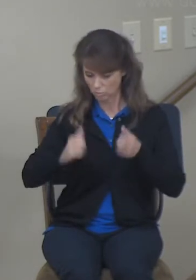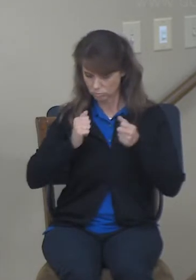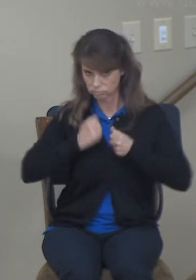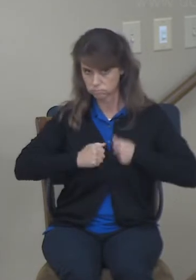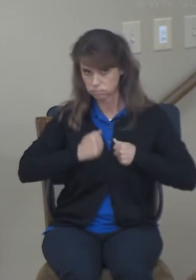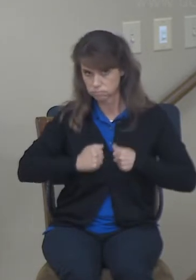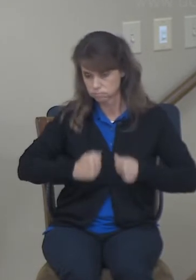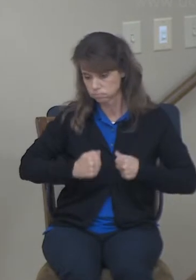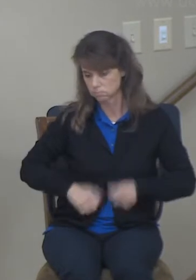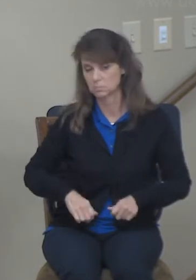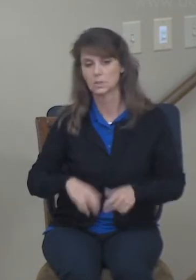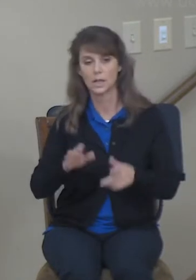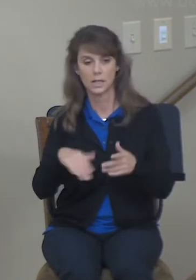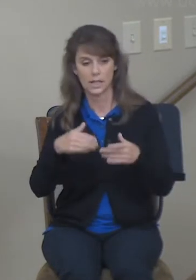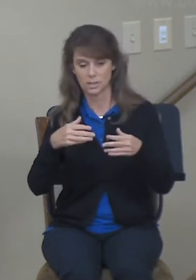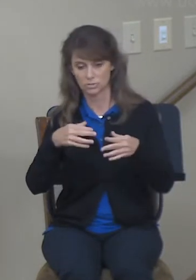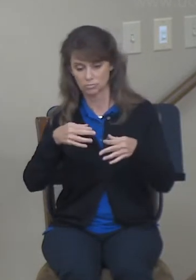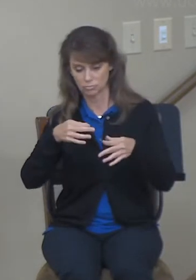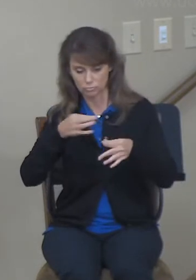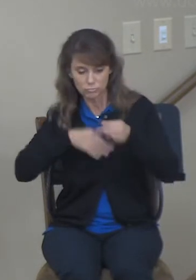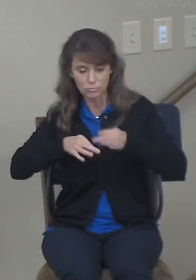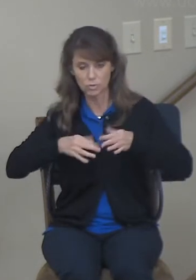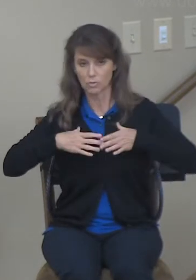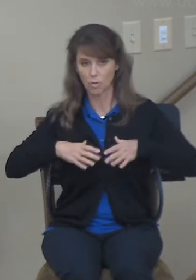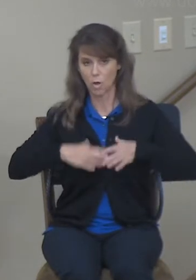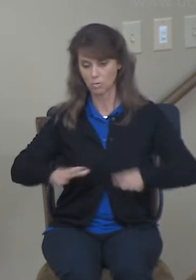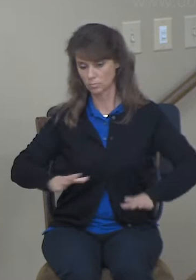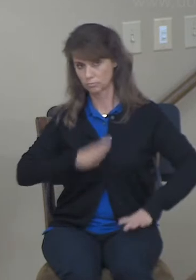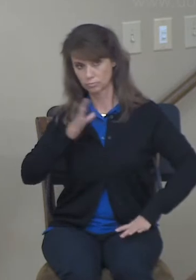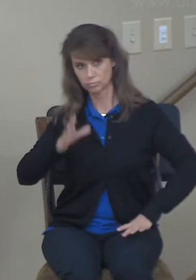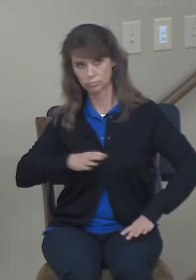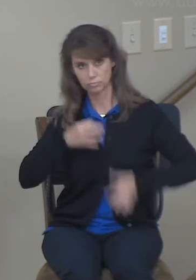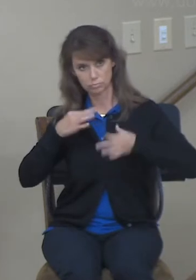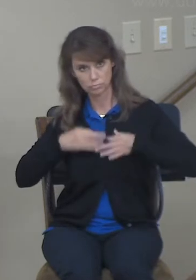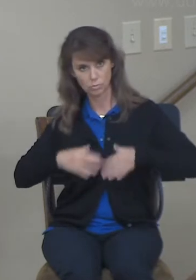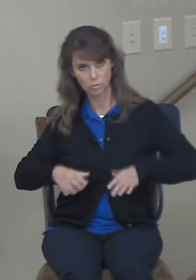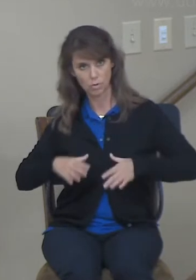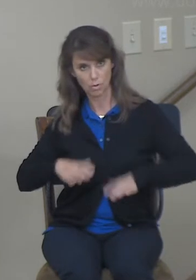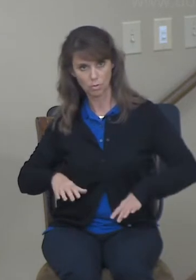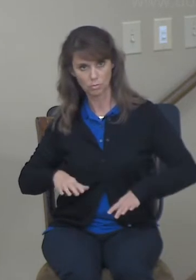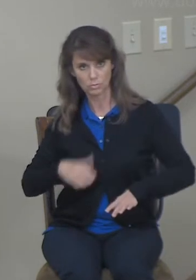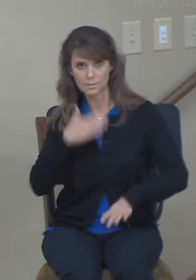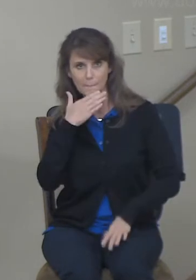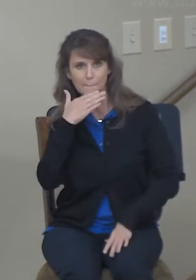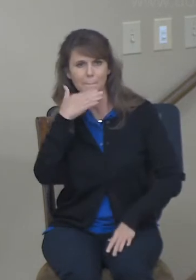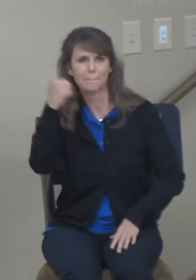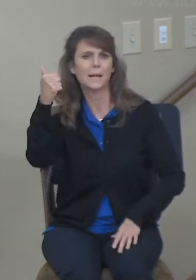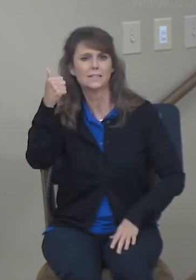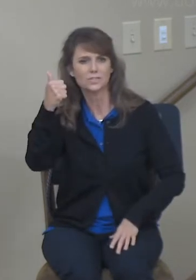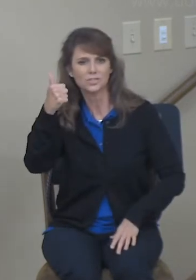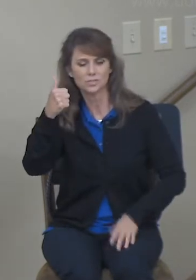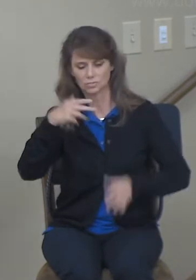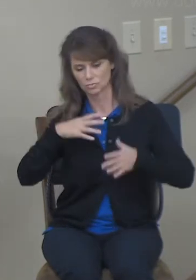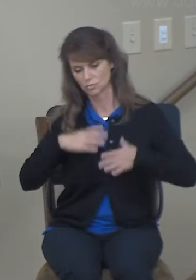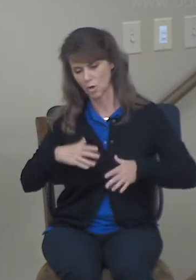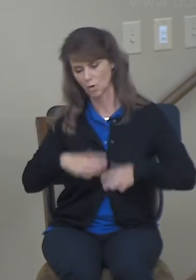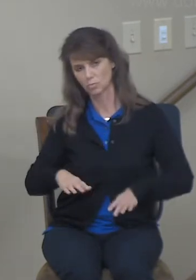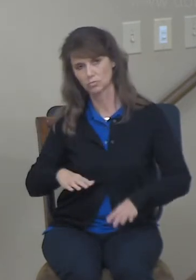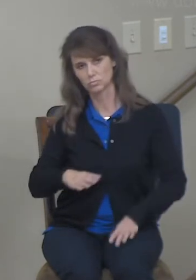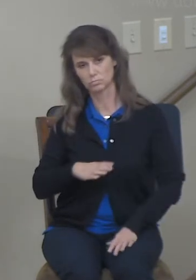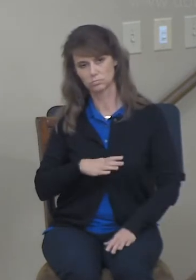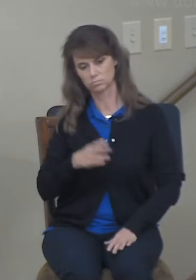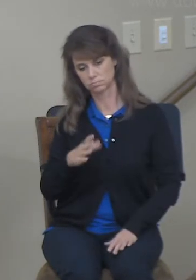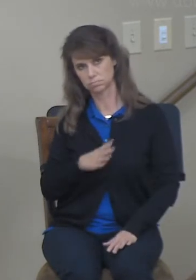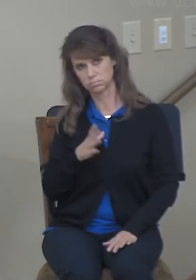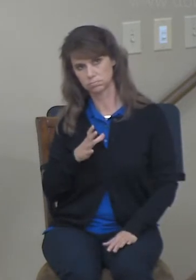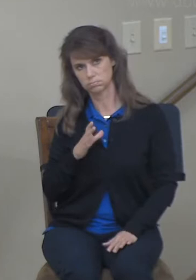then to put on different clothing. The New American Standards inserts the words best clothing. Other translations may not have that,